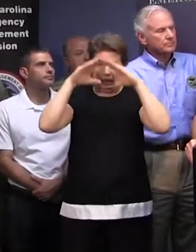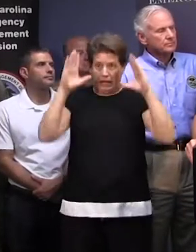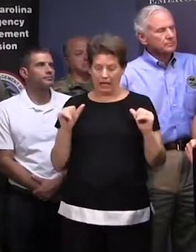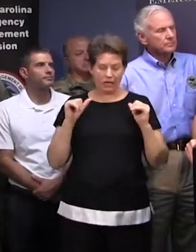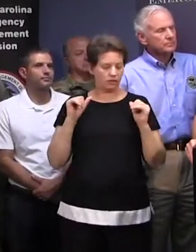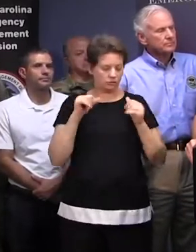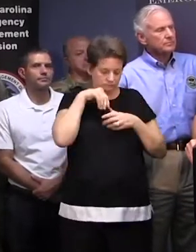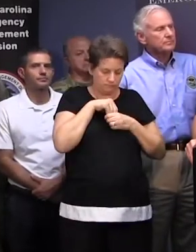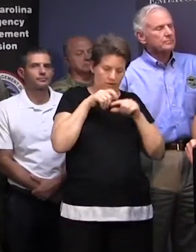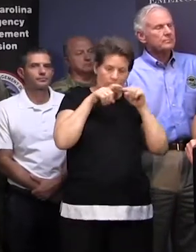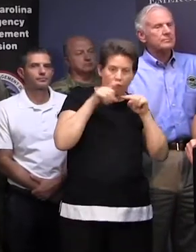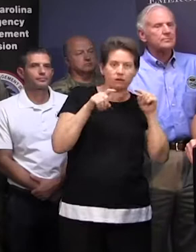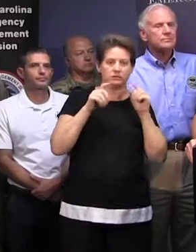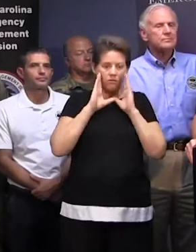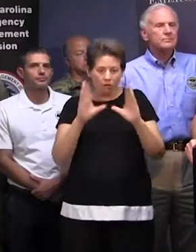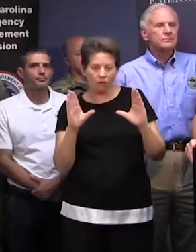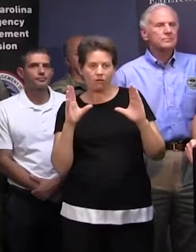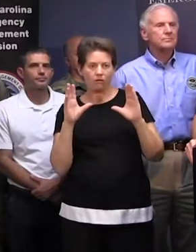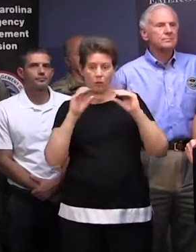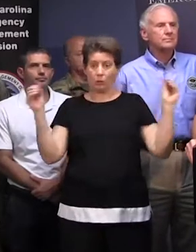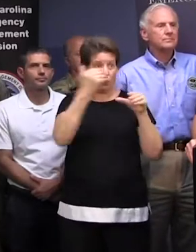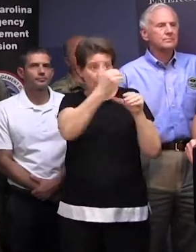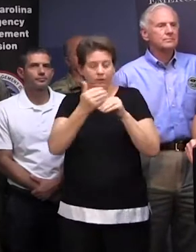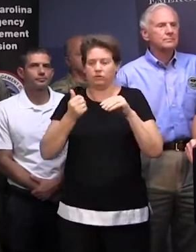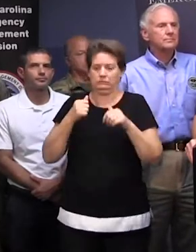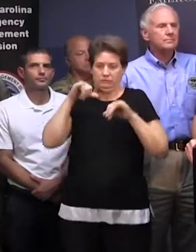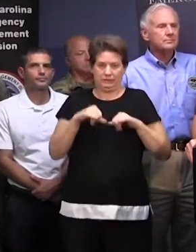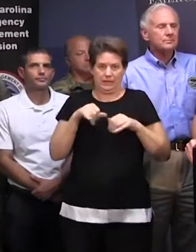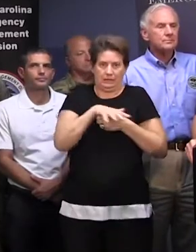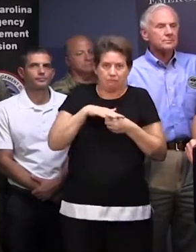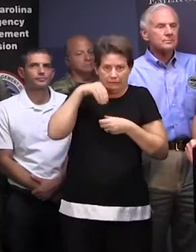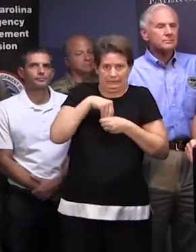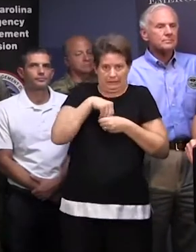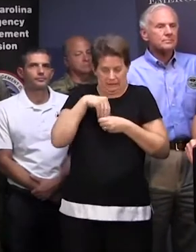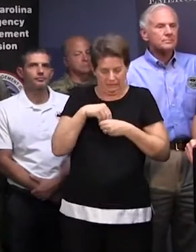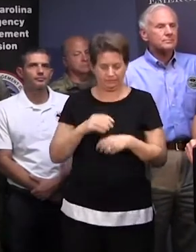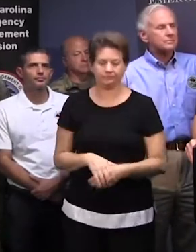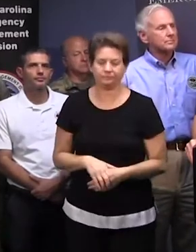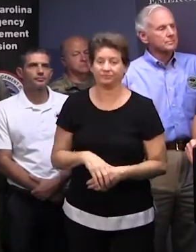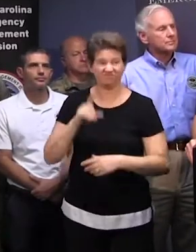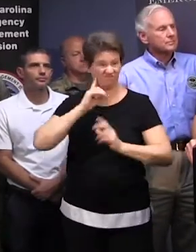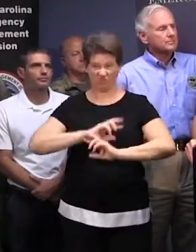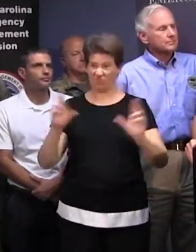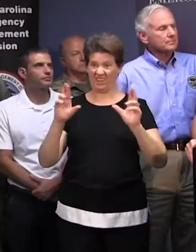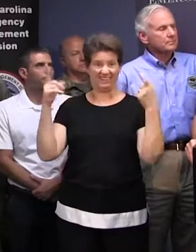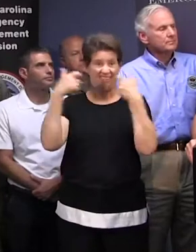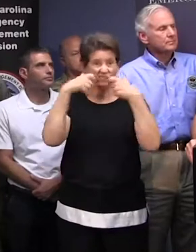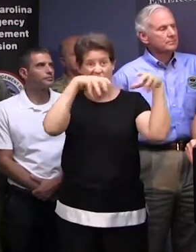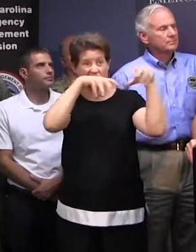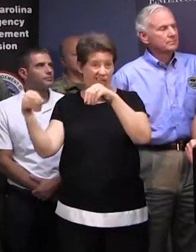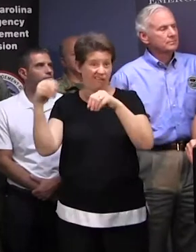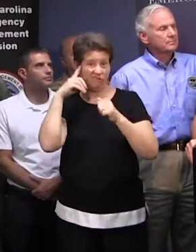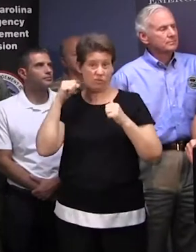closet, or hallway within the house. And be prepared, as I already said, without electricity for an extended period of time.